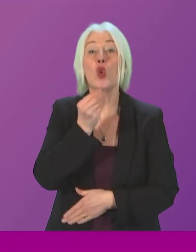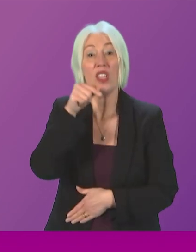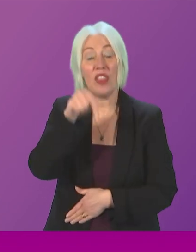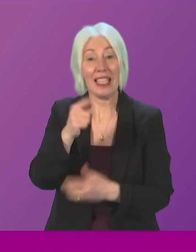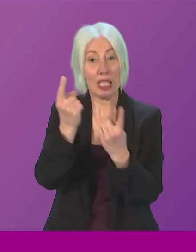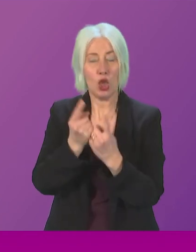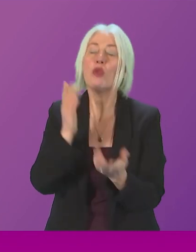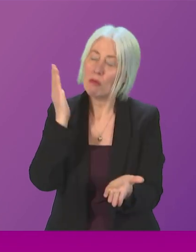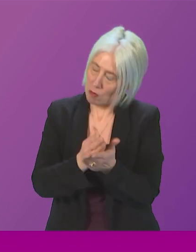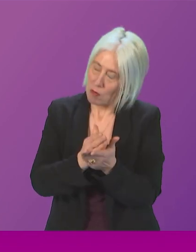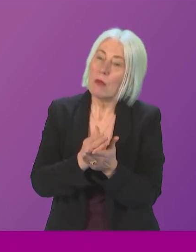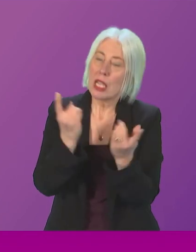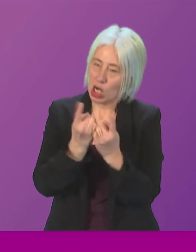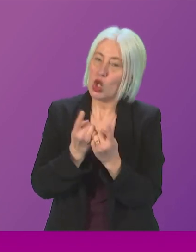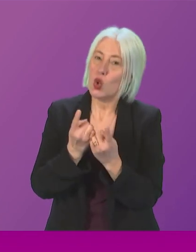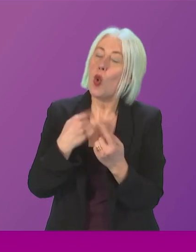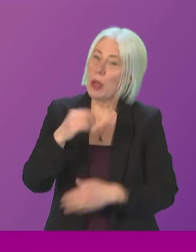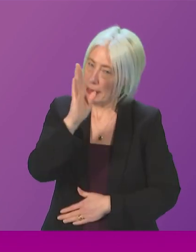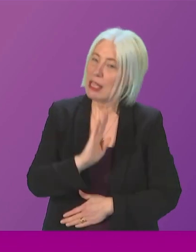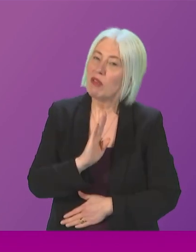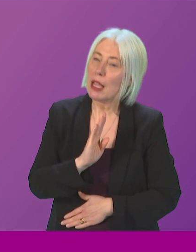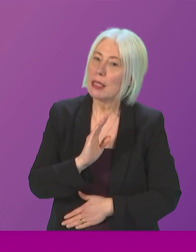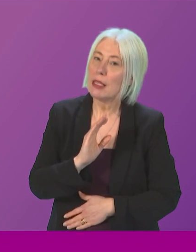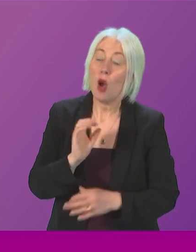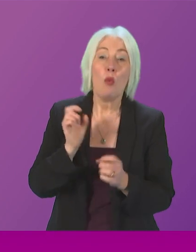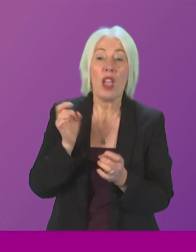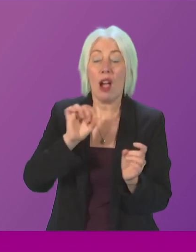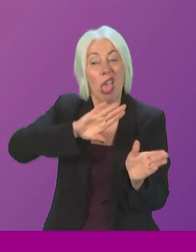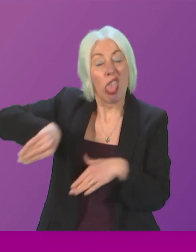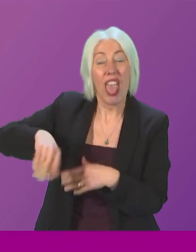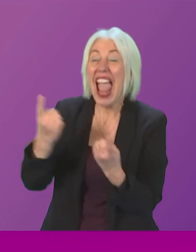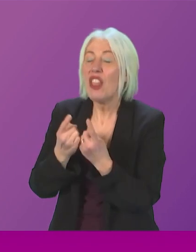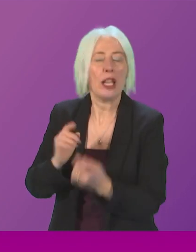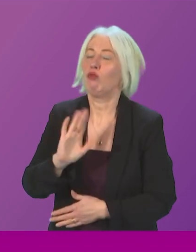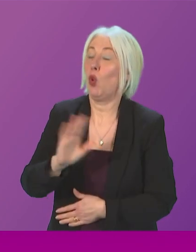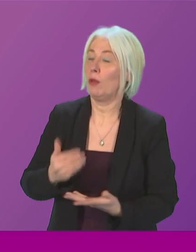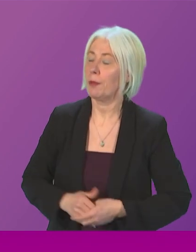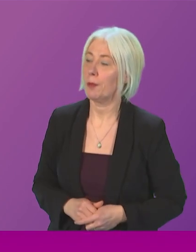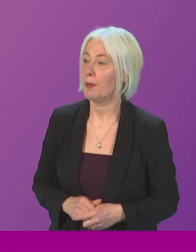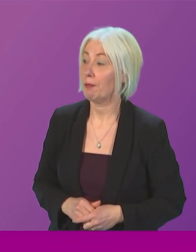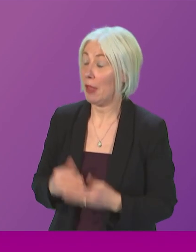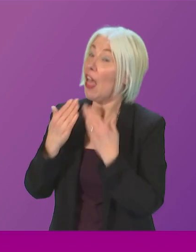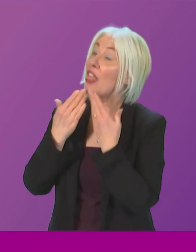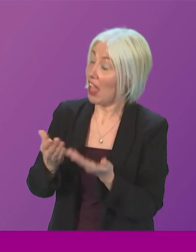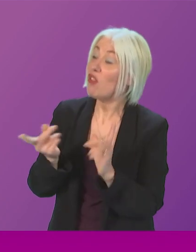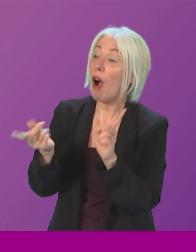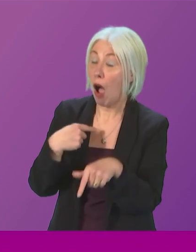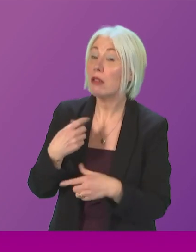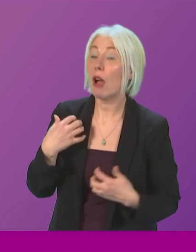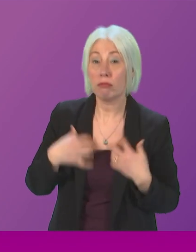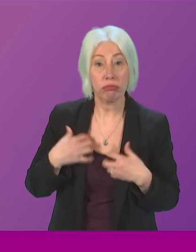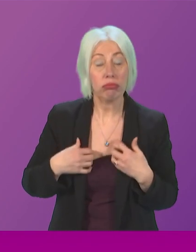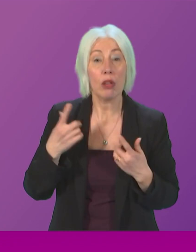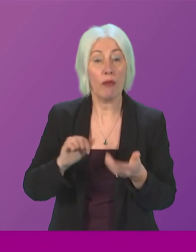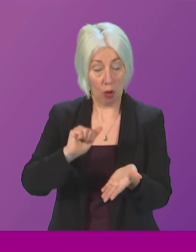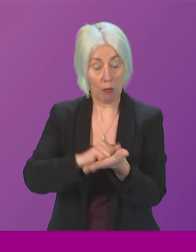is an issue we're taking very seriously and nothing is off the table at this stage Julian Mackay I thank the first minister for that answer and look forward to